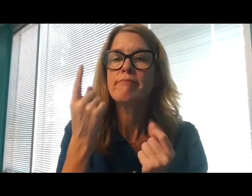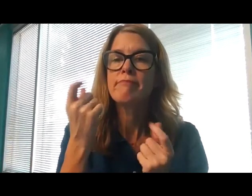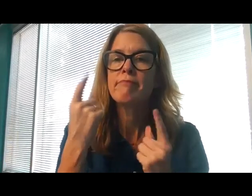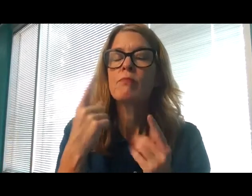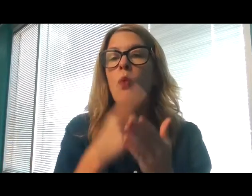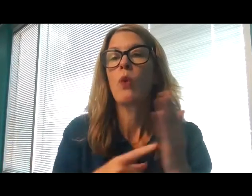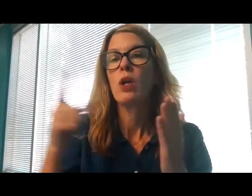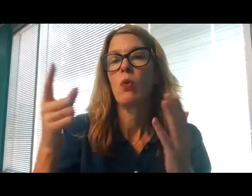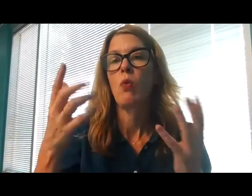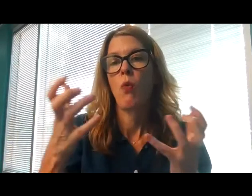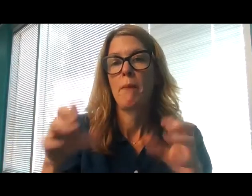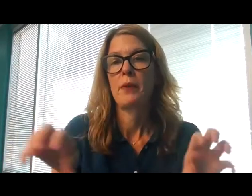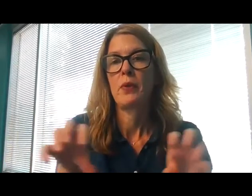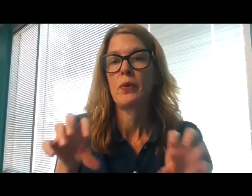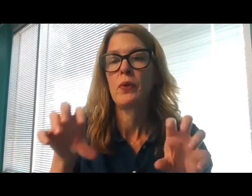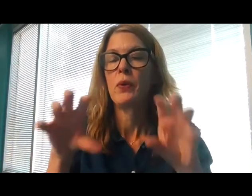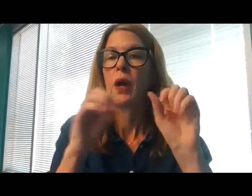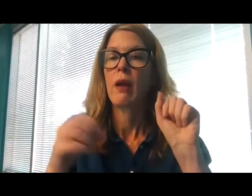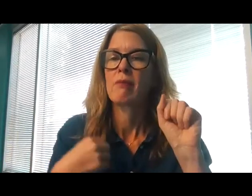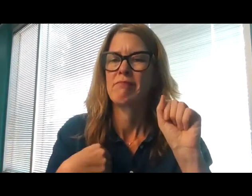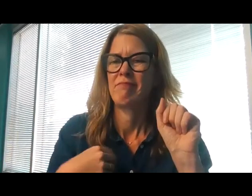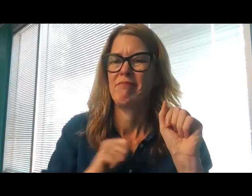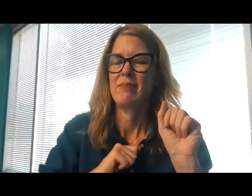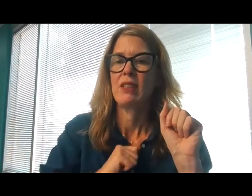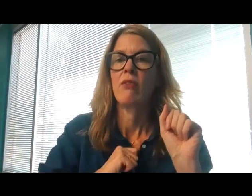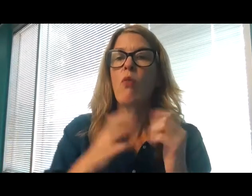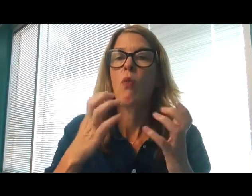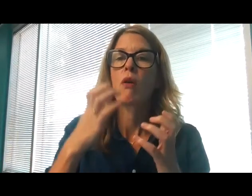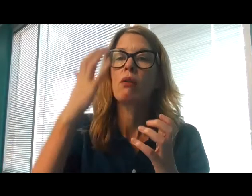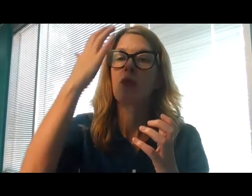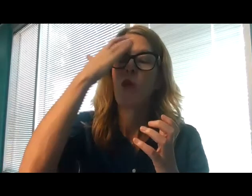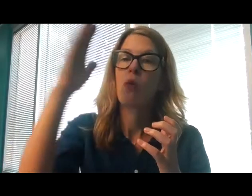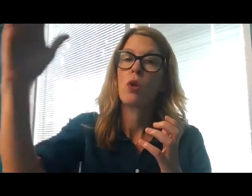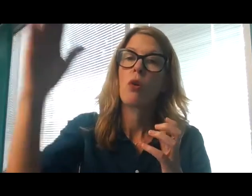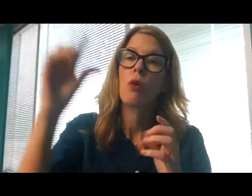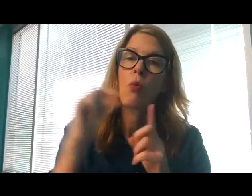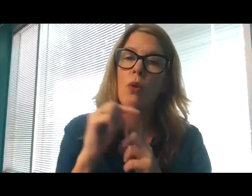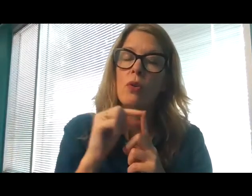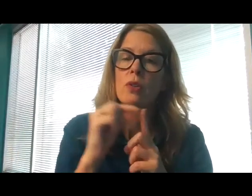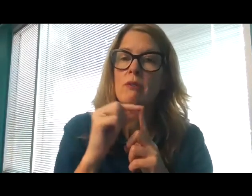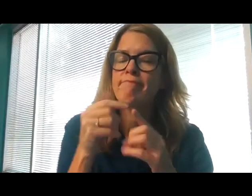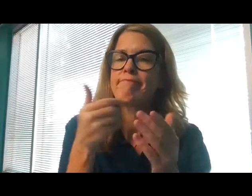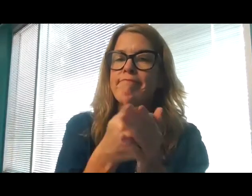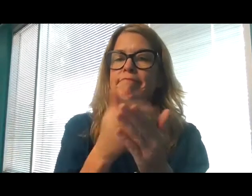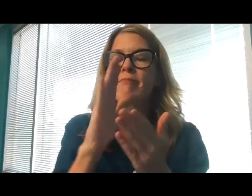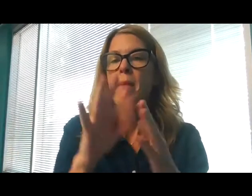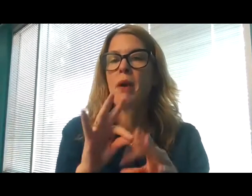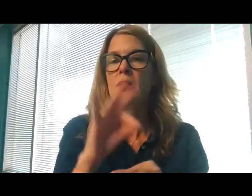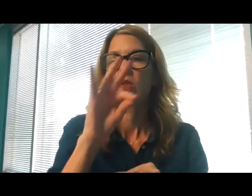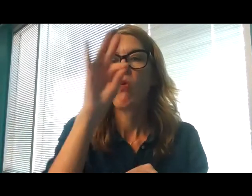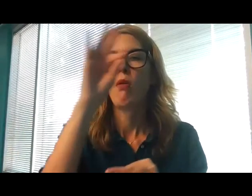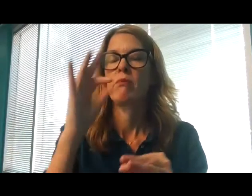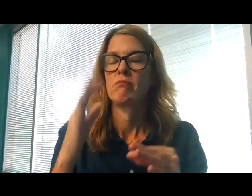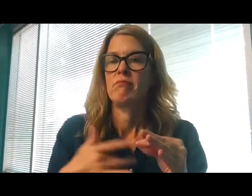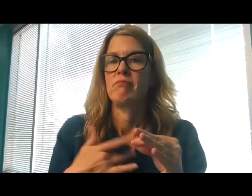your commandments, that I may meditate on your marvelous works. My soul melts away for sorrow.